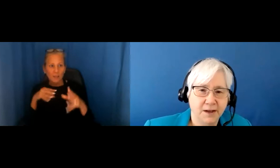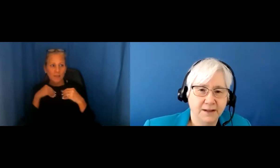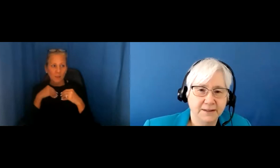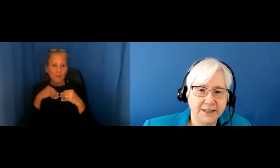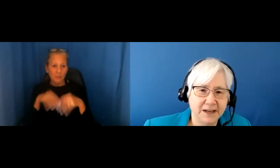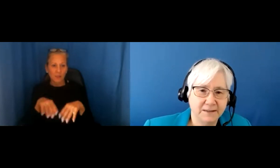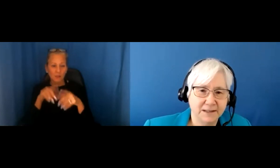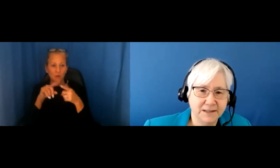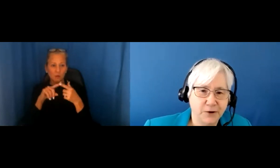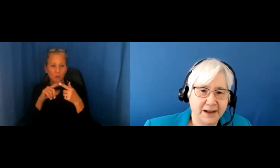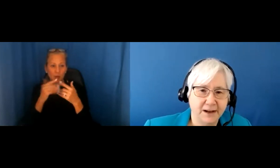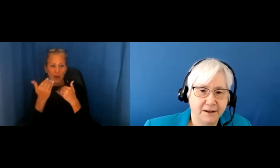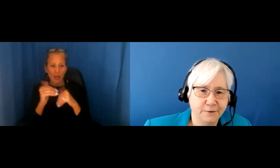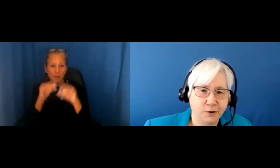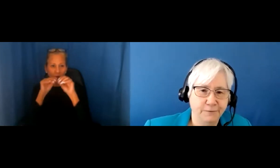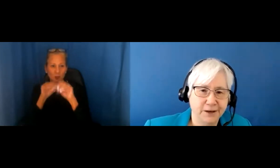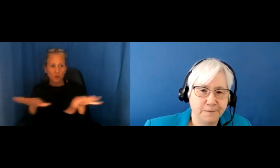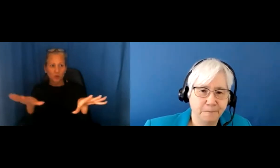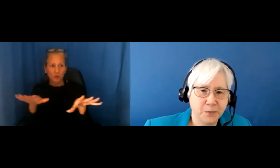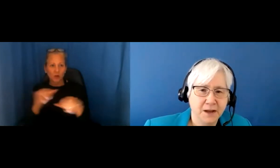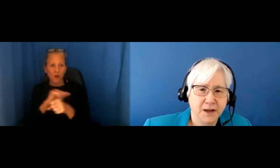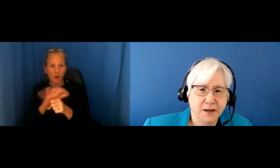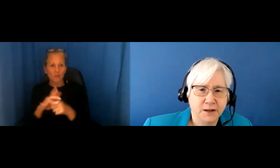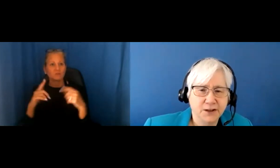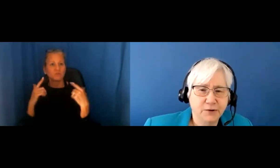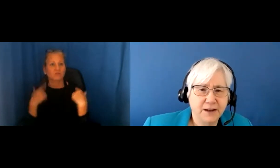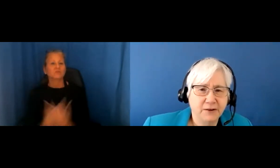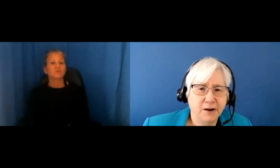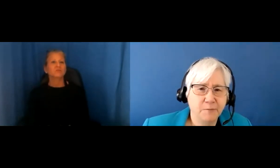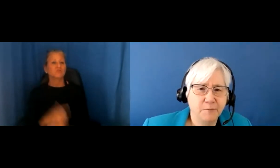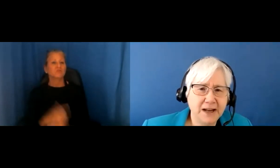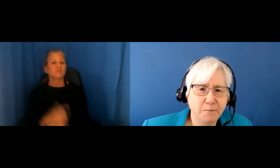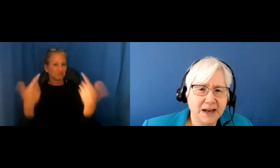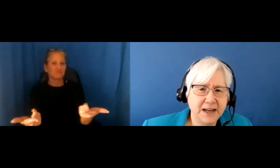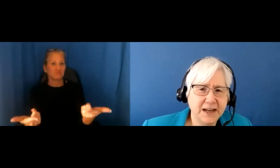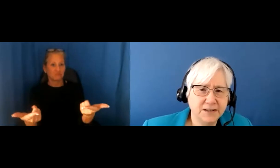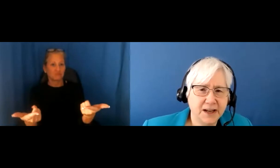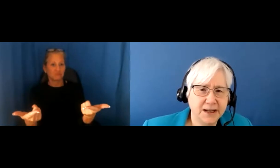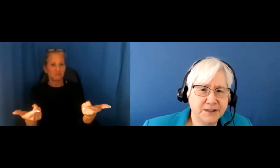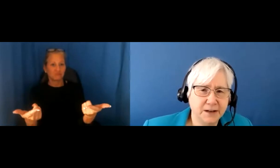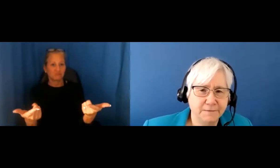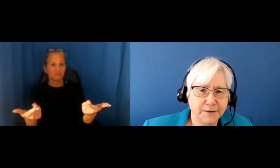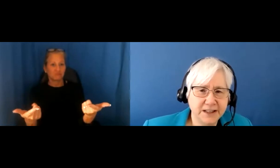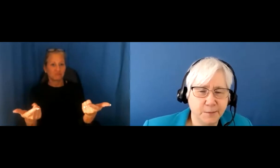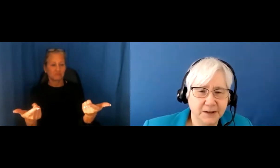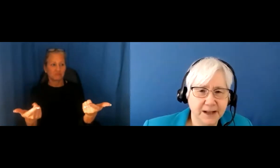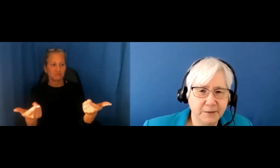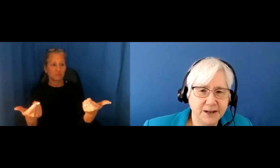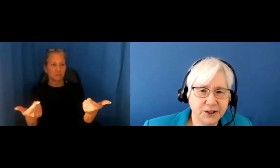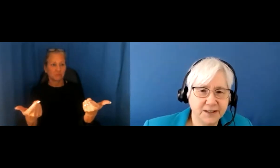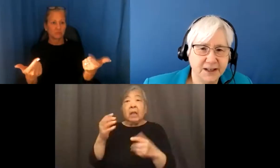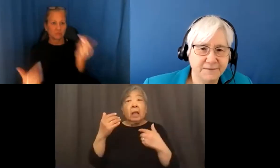limit the spread of COVID. So there are many, many types of reasonable